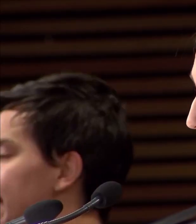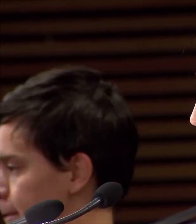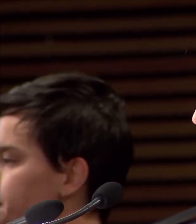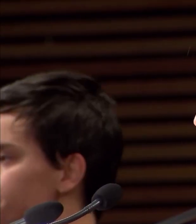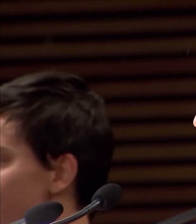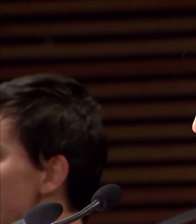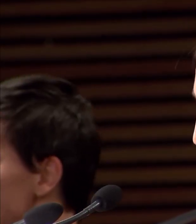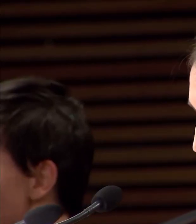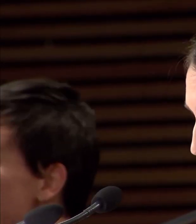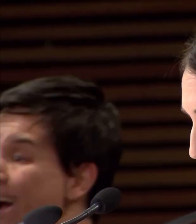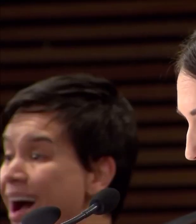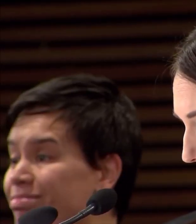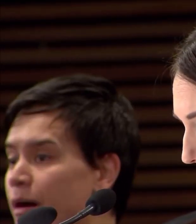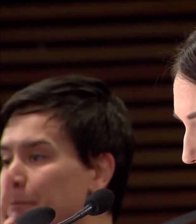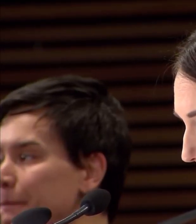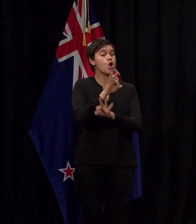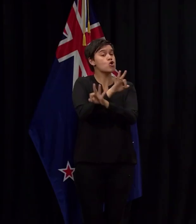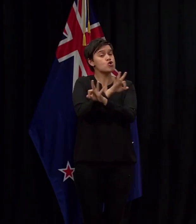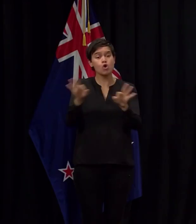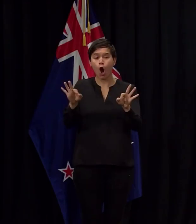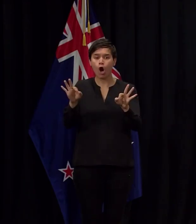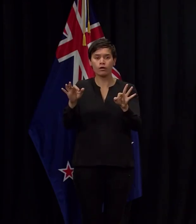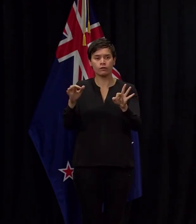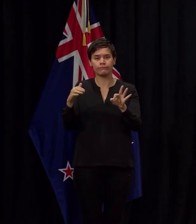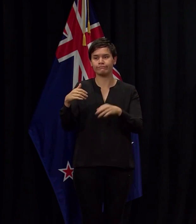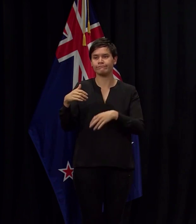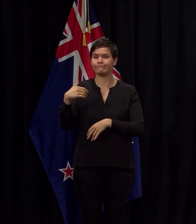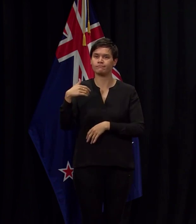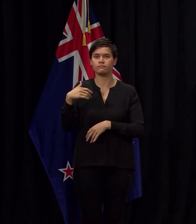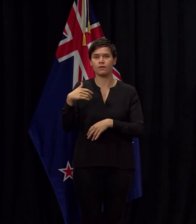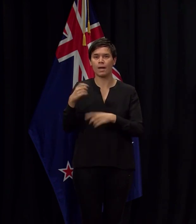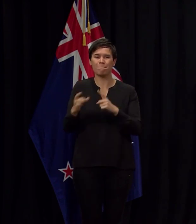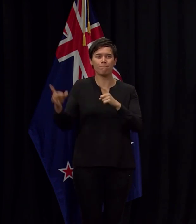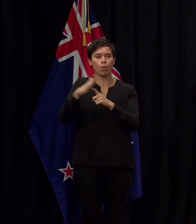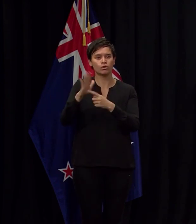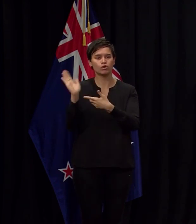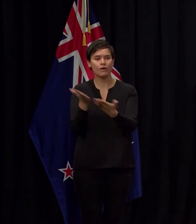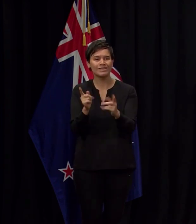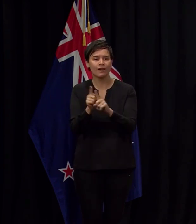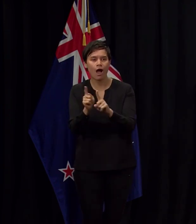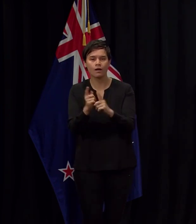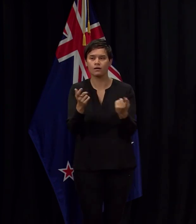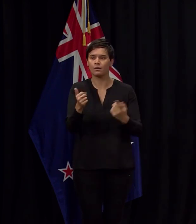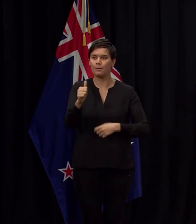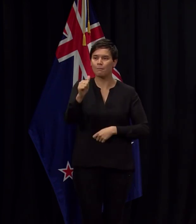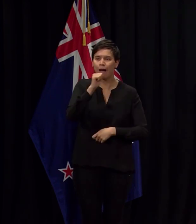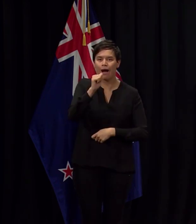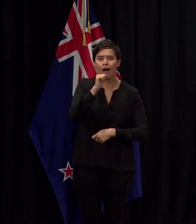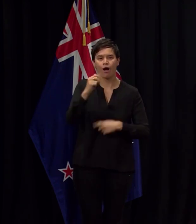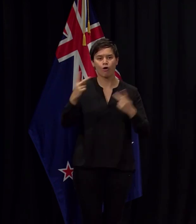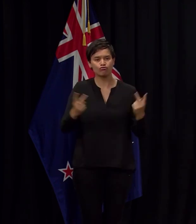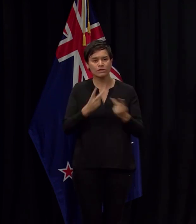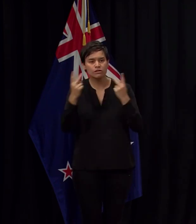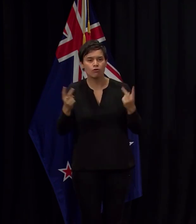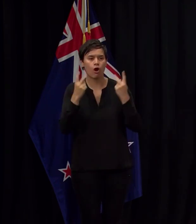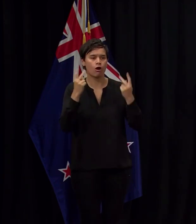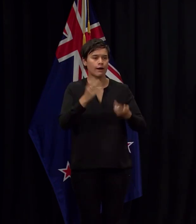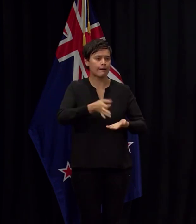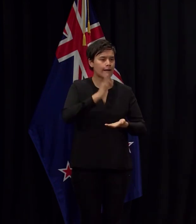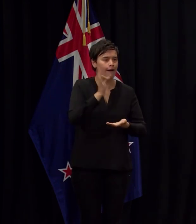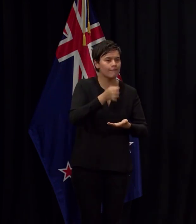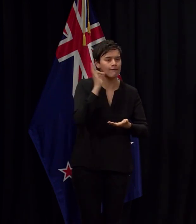businesses must now close. All bars, restaurants, cafes, cinemas,